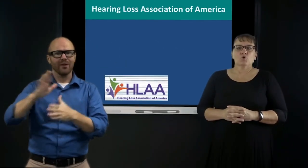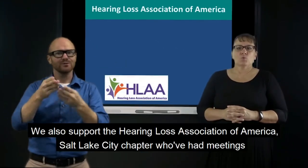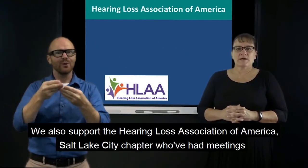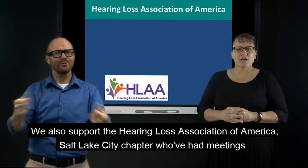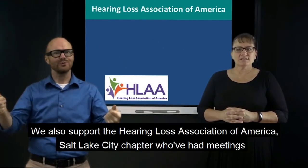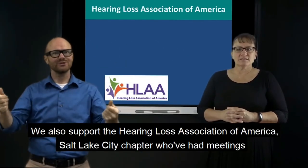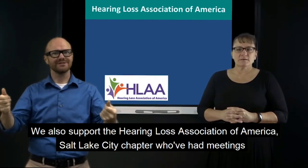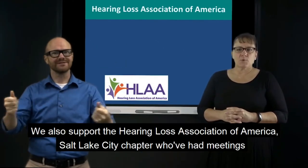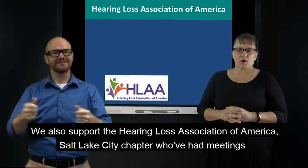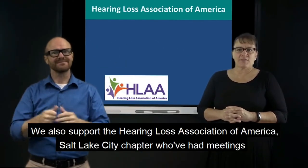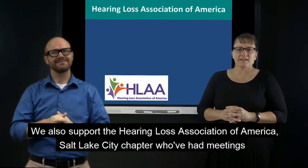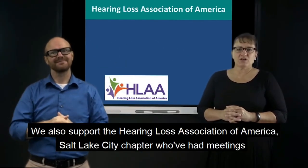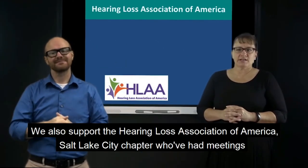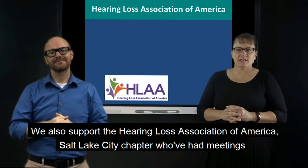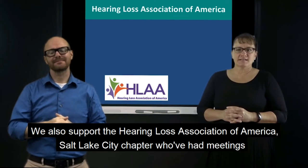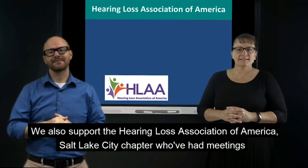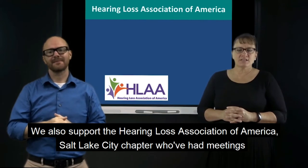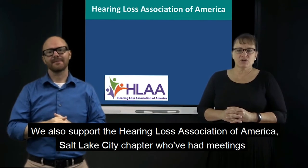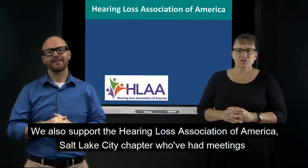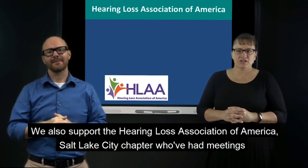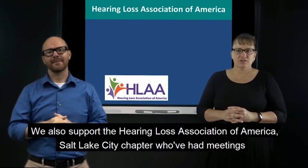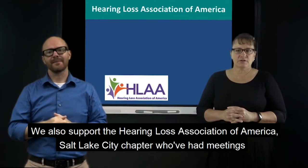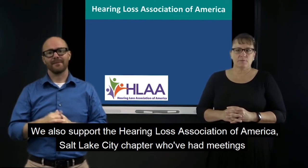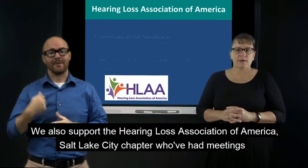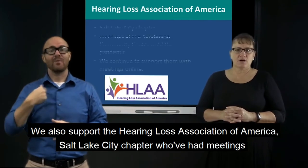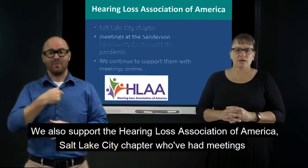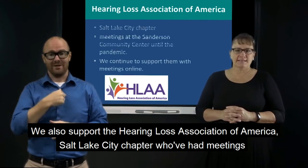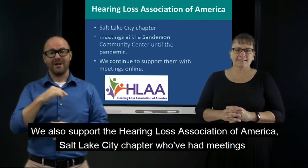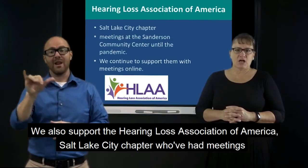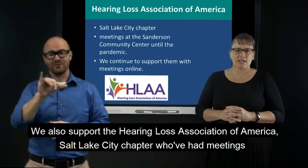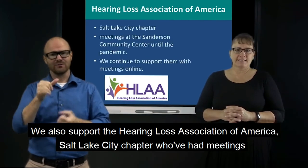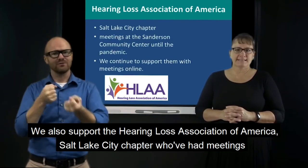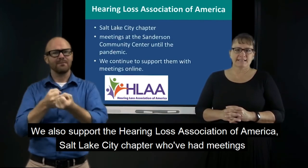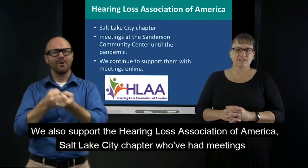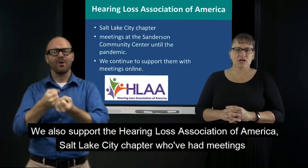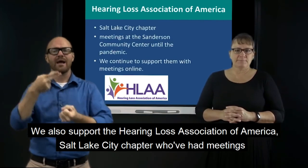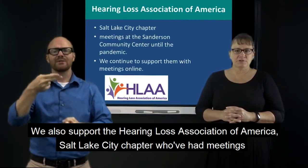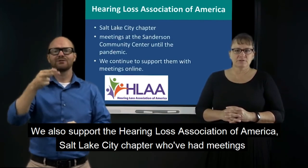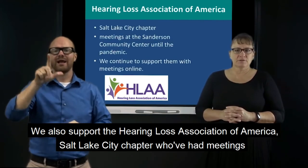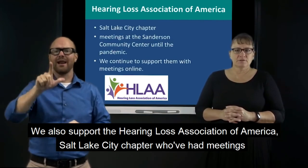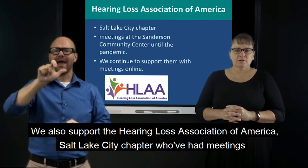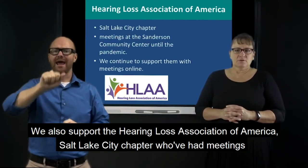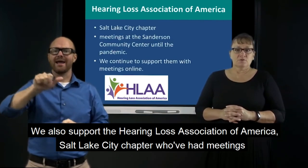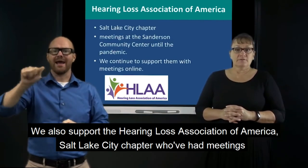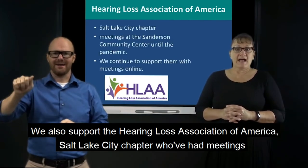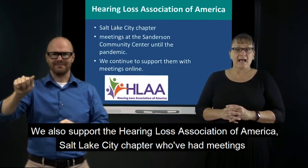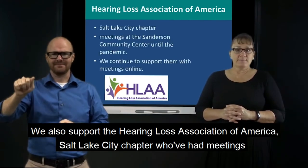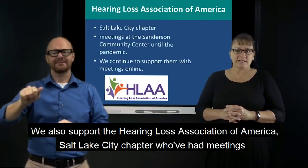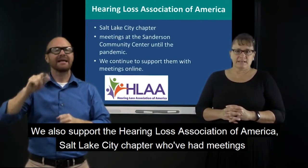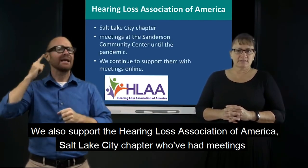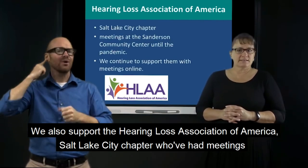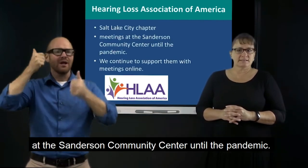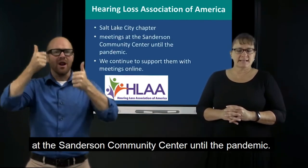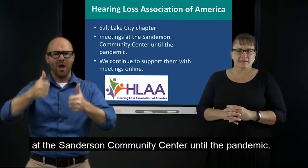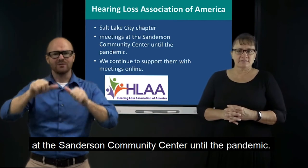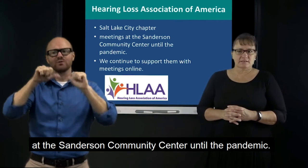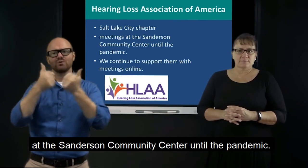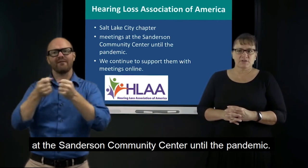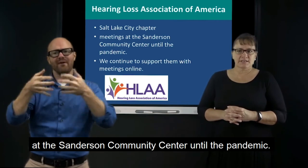We also support the Hearing Loss Association of America Salt Lake City Chapter, who have had meetings at the Sanderson Community